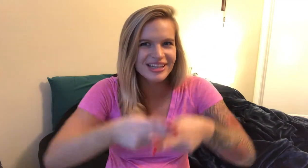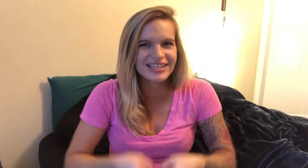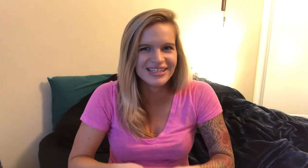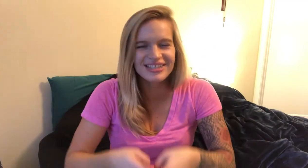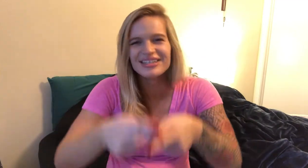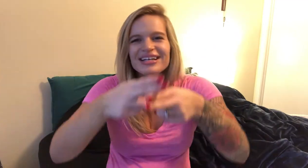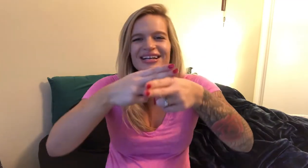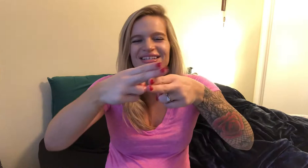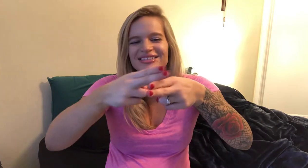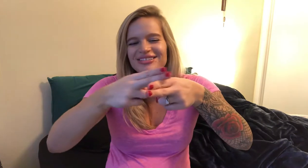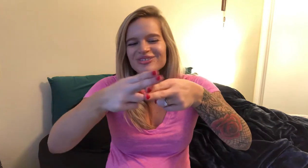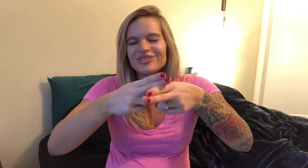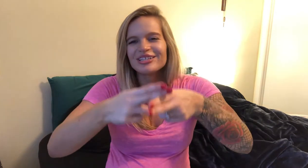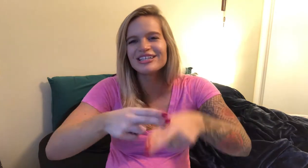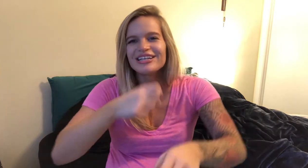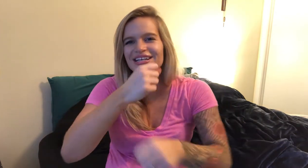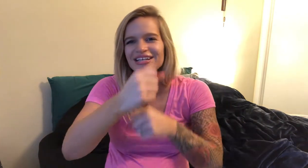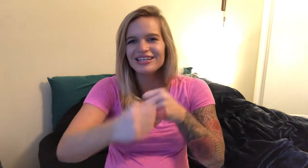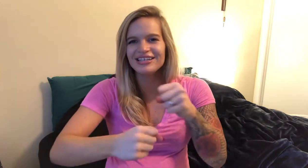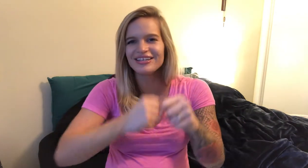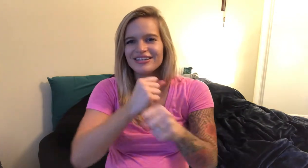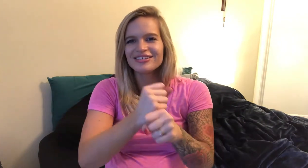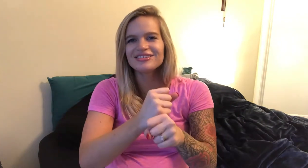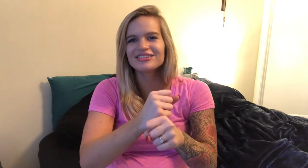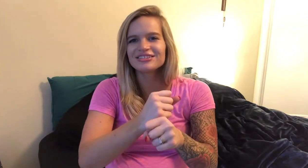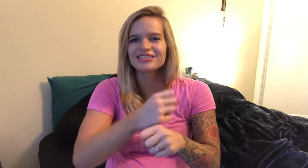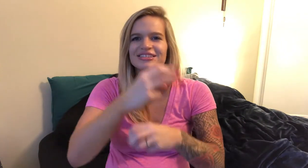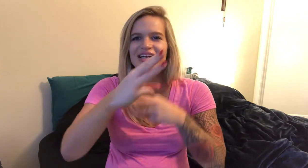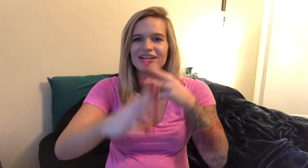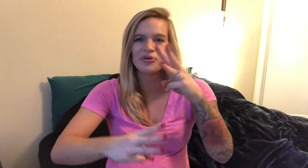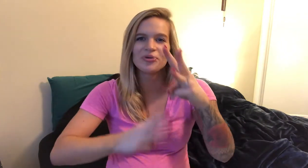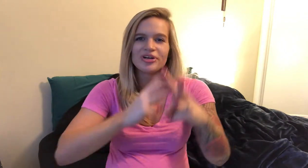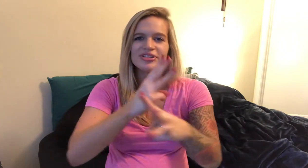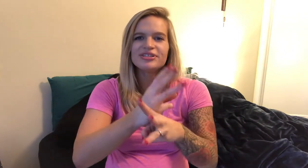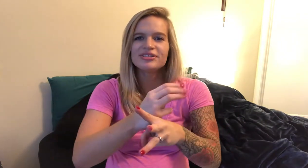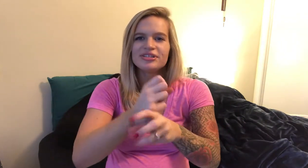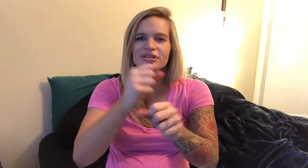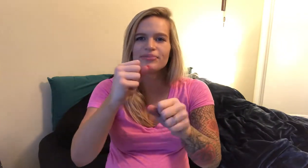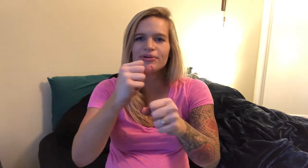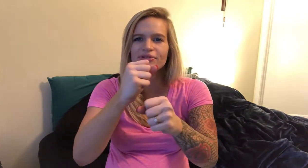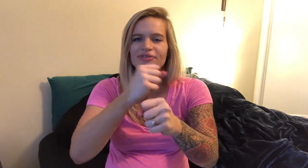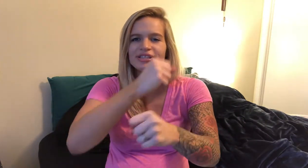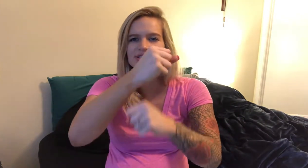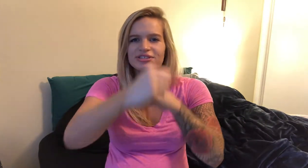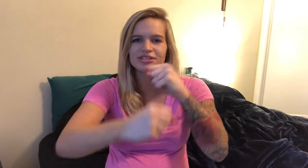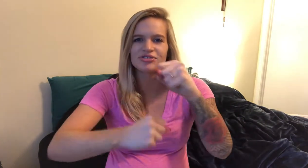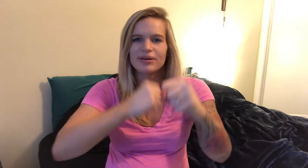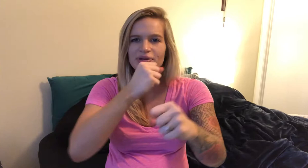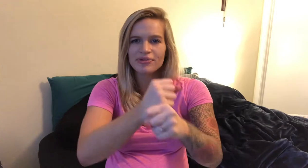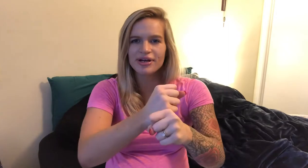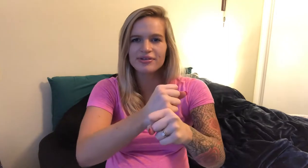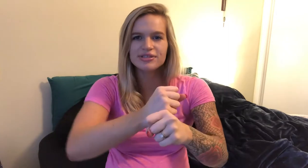short years so it's kind of like world but with fists just wrap them around